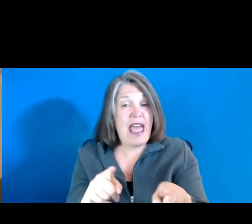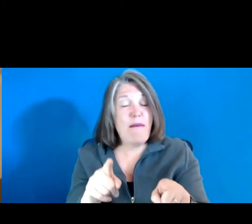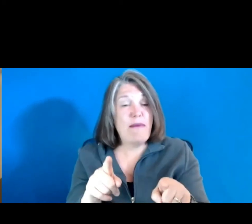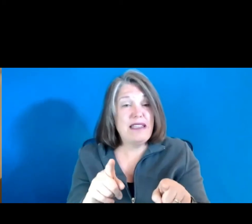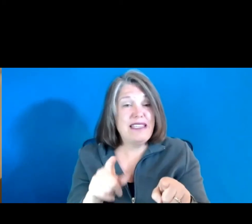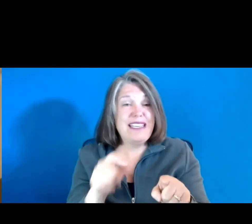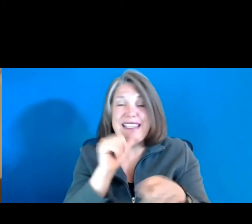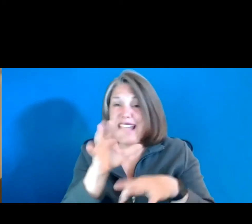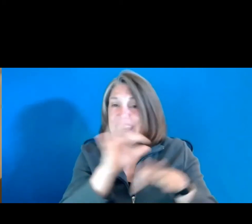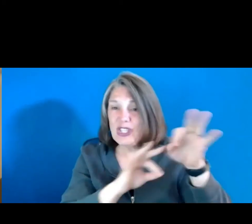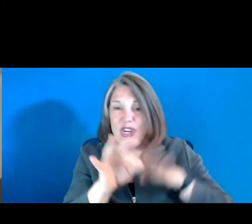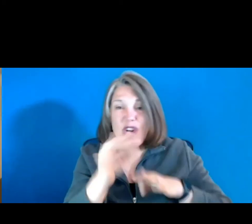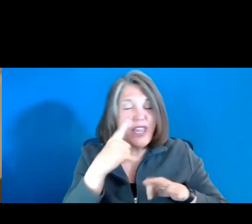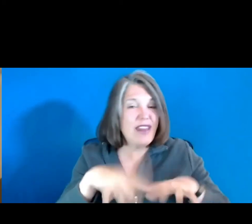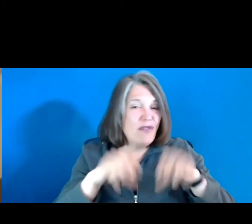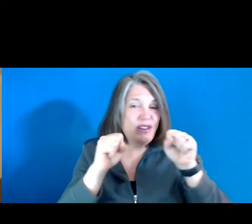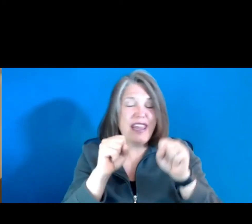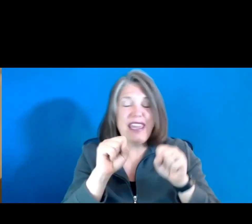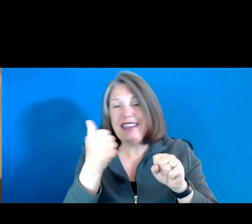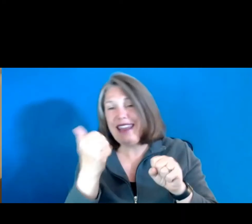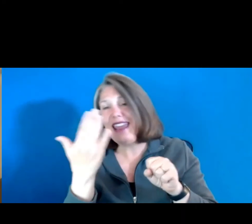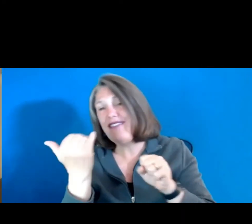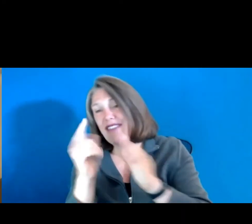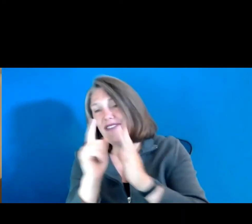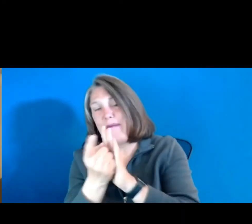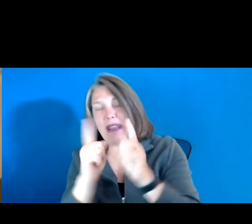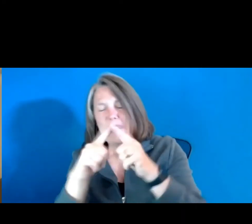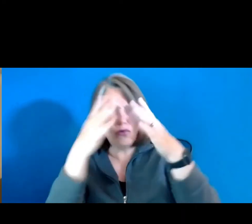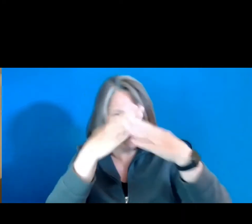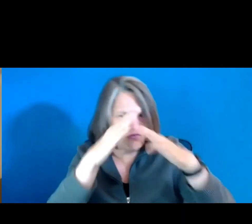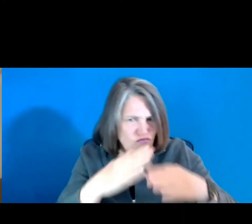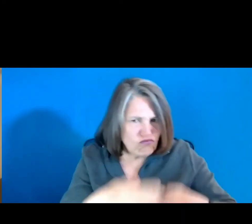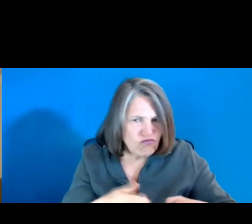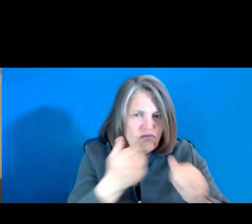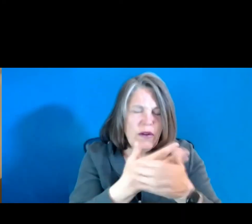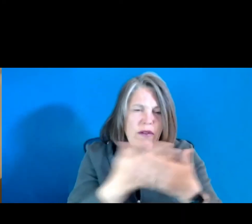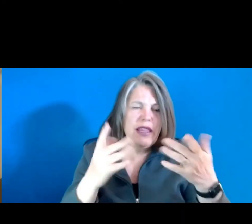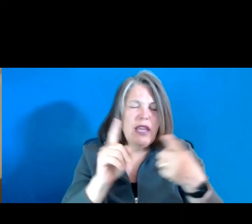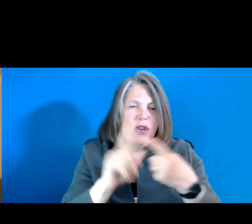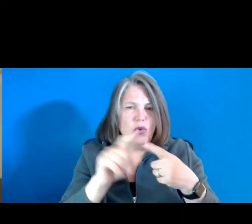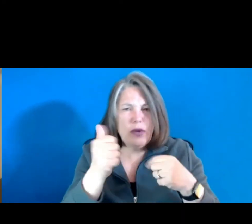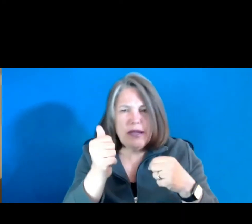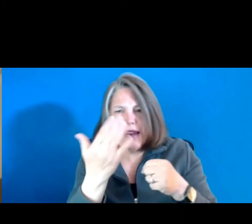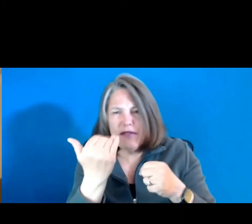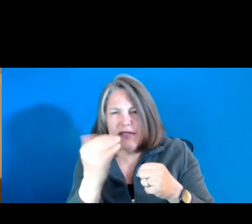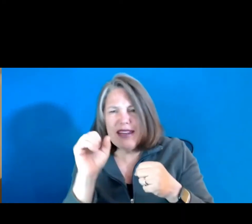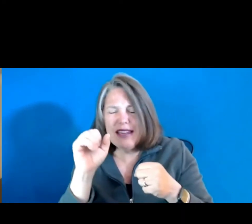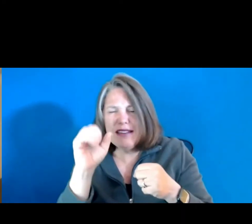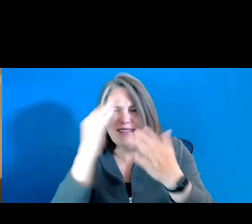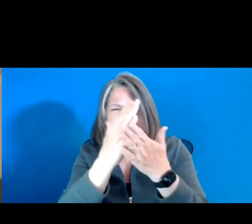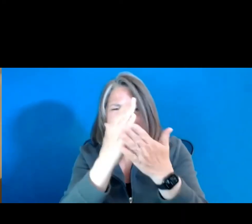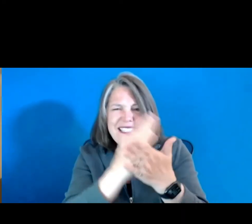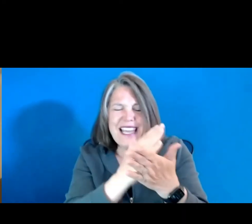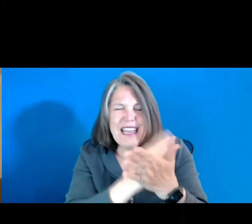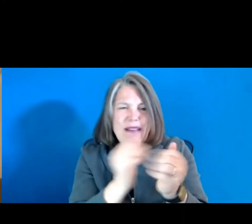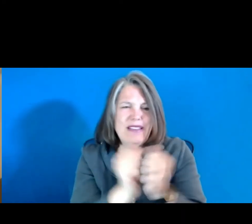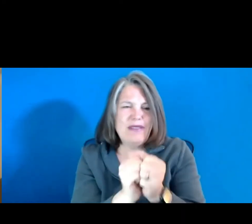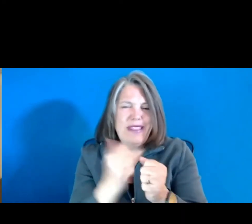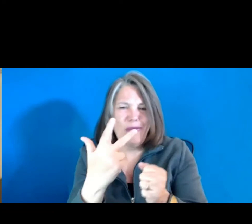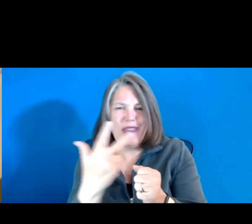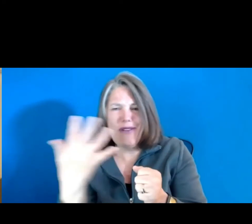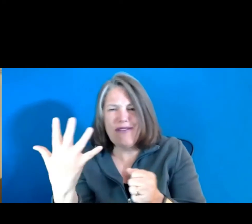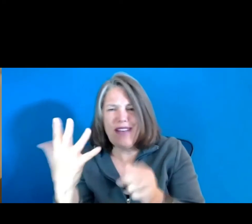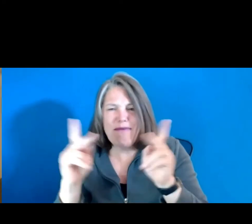for taking 10 or 15 minutes and dividing everything into, you know, 10 or 15 segments among three or five of you.